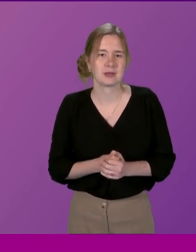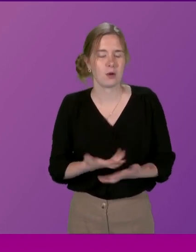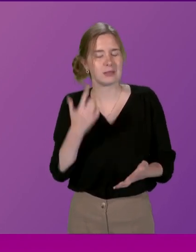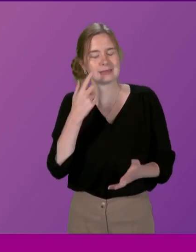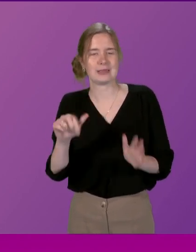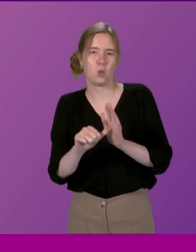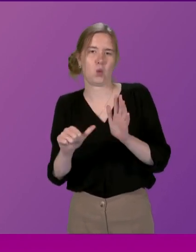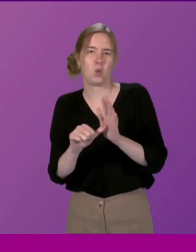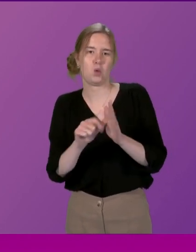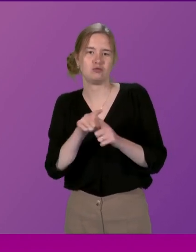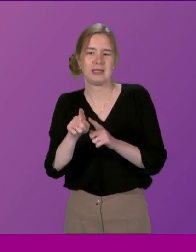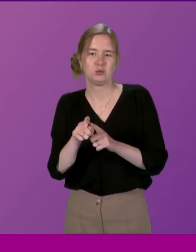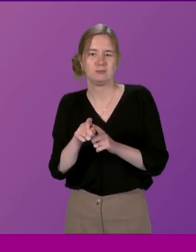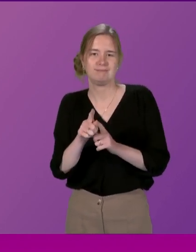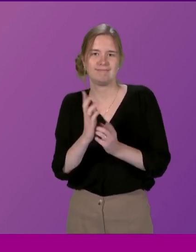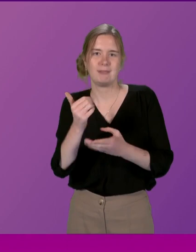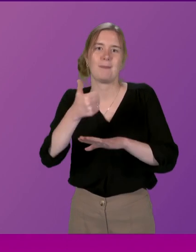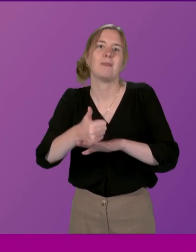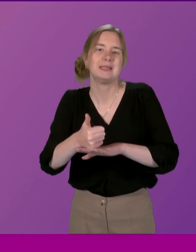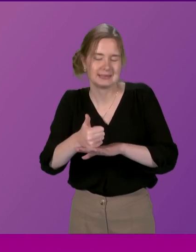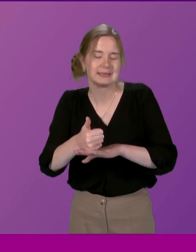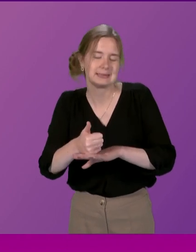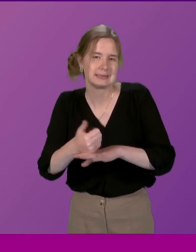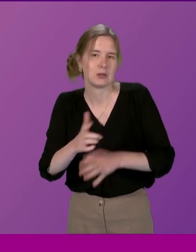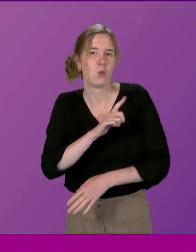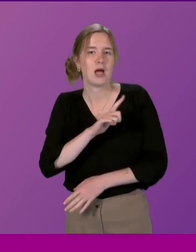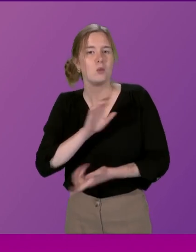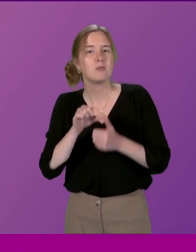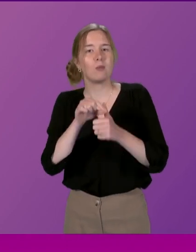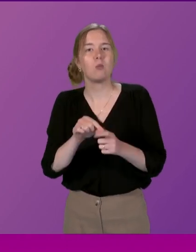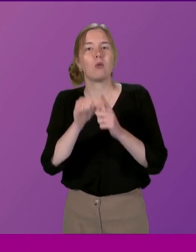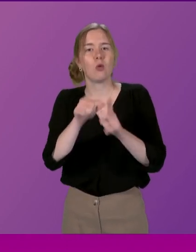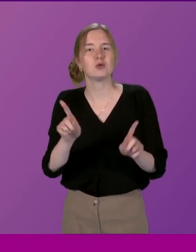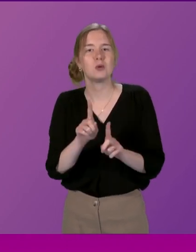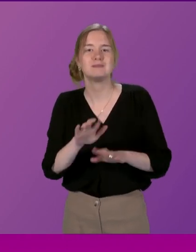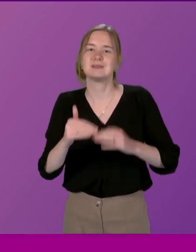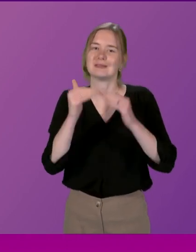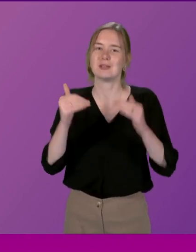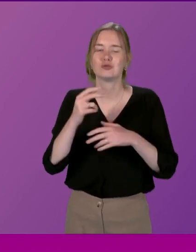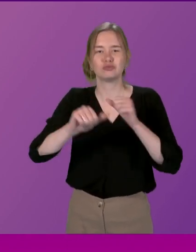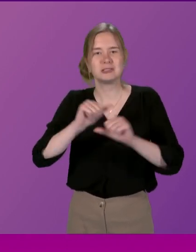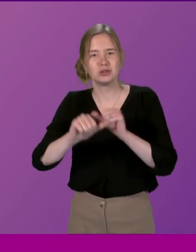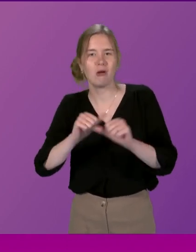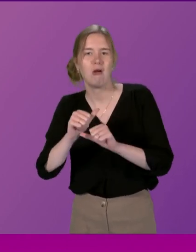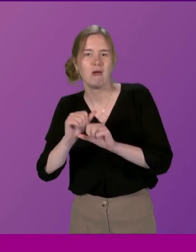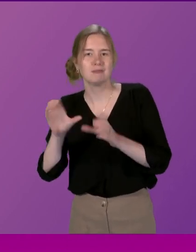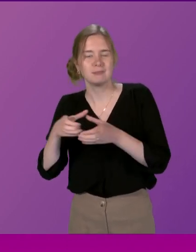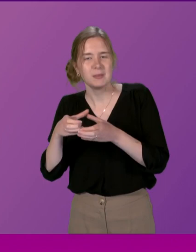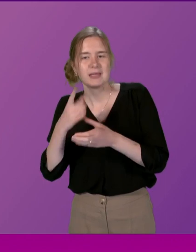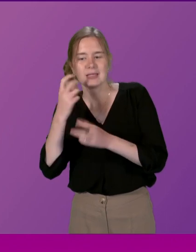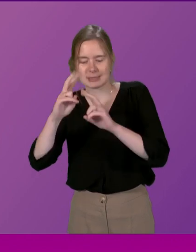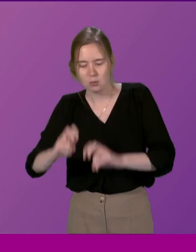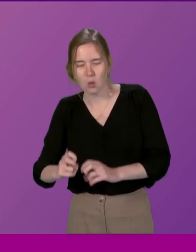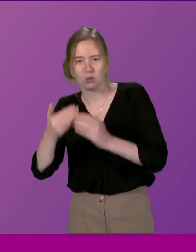difficulties in implementation For the reason we have proposed that the Standards, Procedure and Public Appointments Committee could explore these